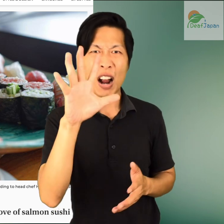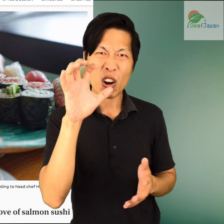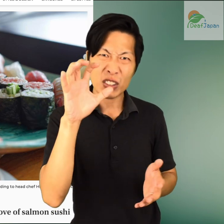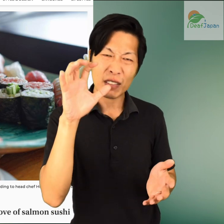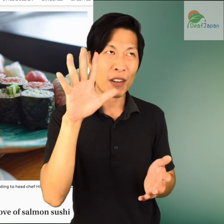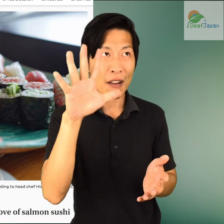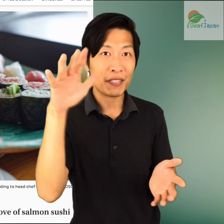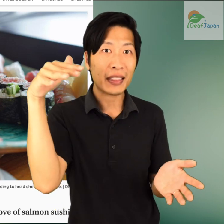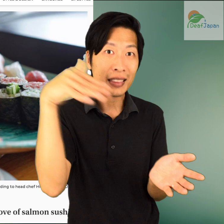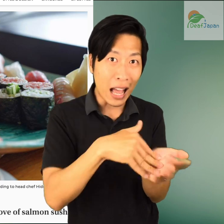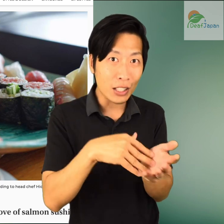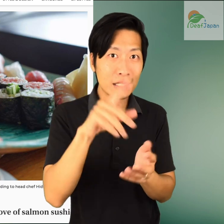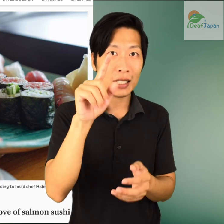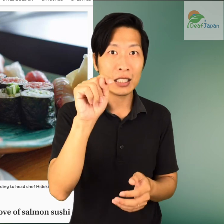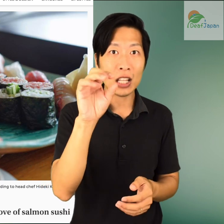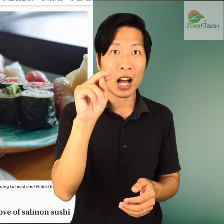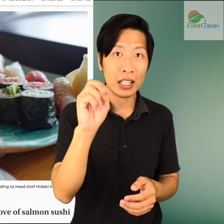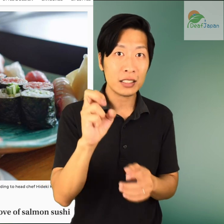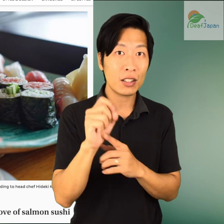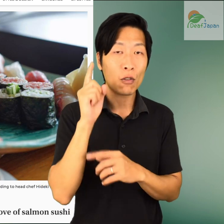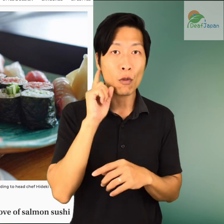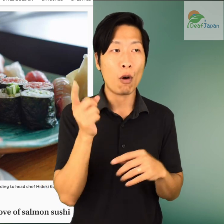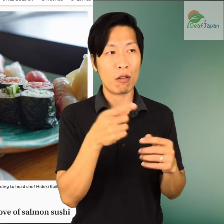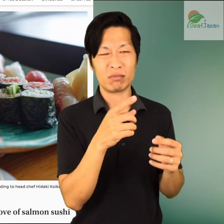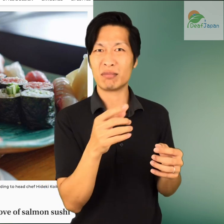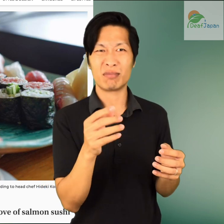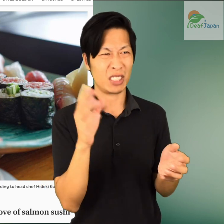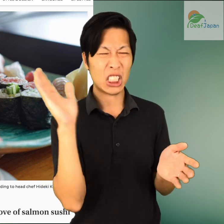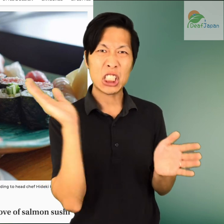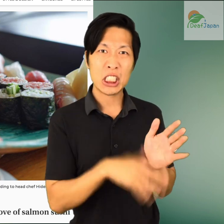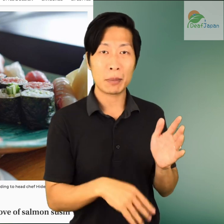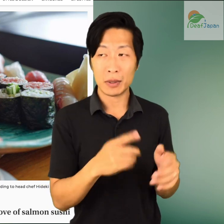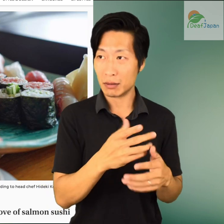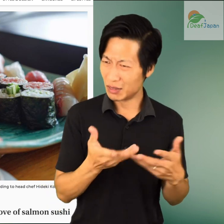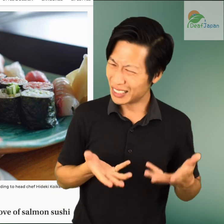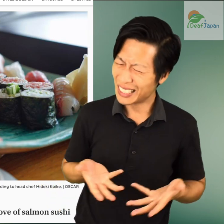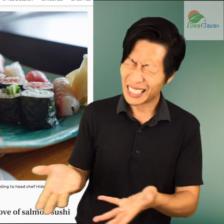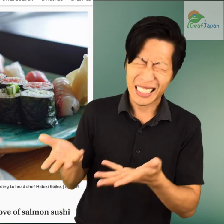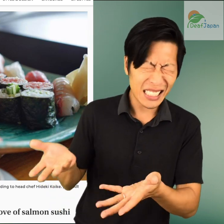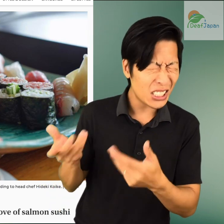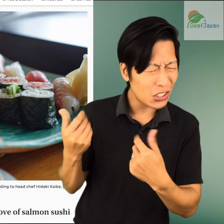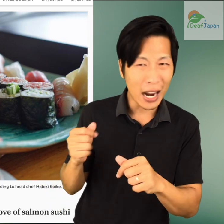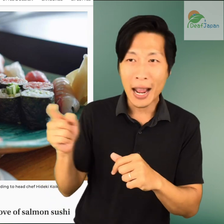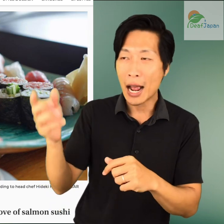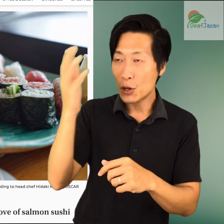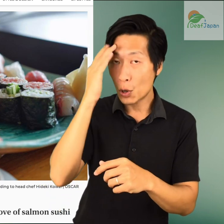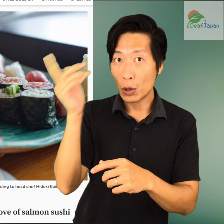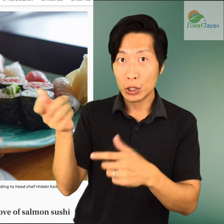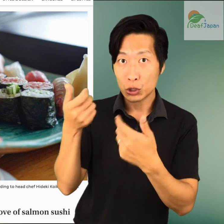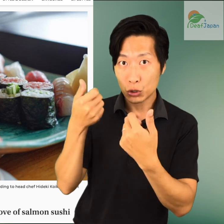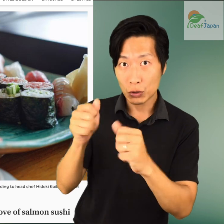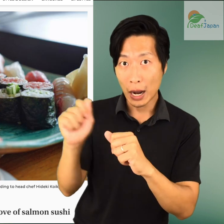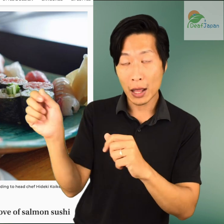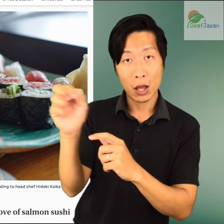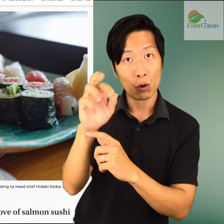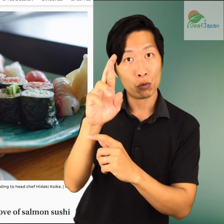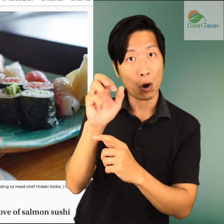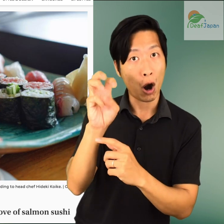sushi. If we could just get people to try it, Olsen says, I knew it would be a success. With raw